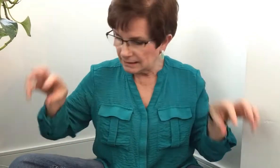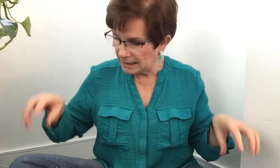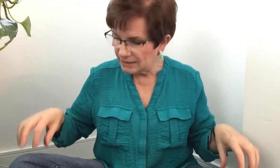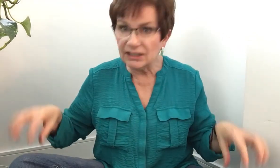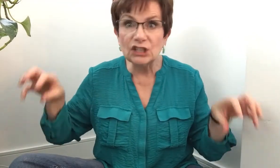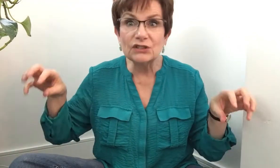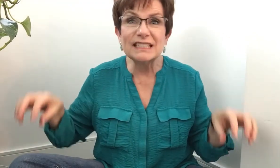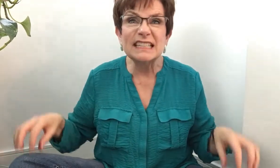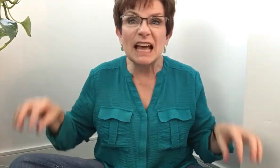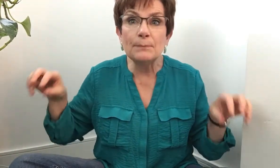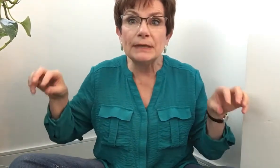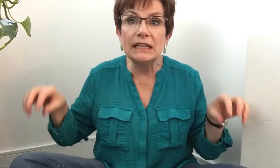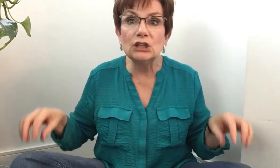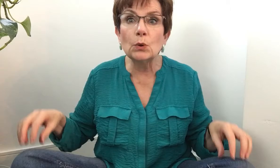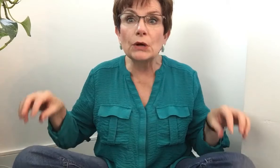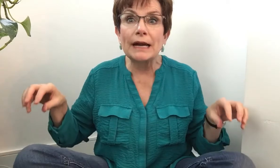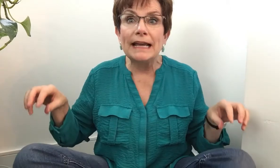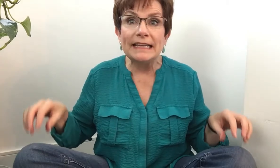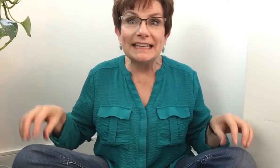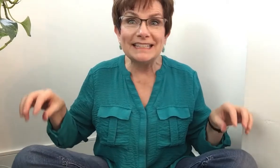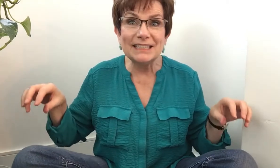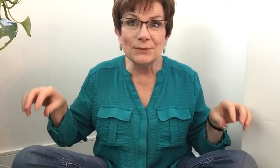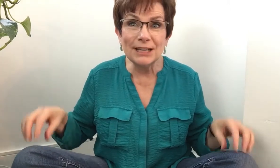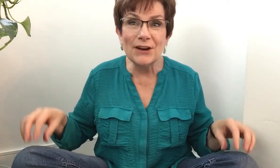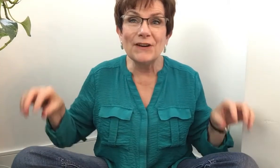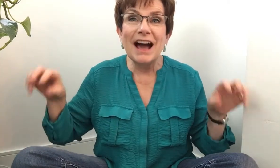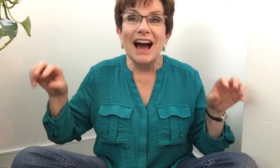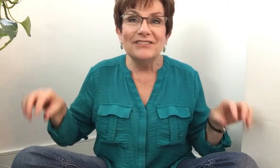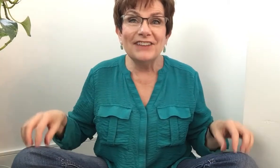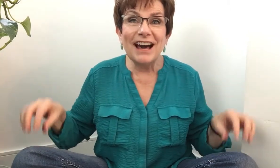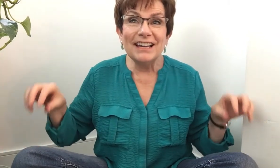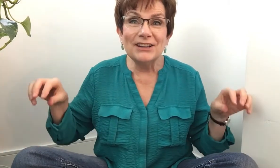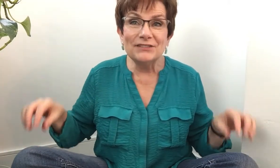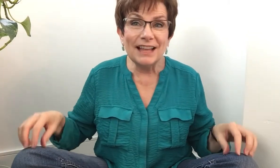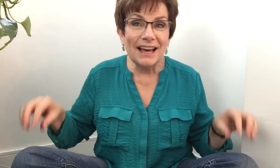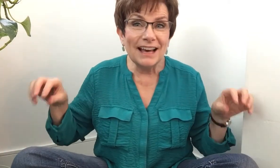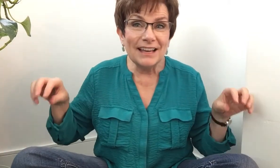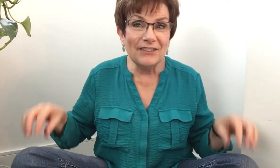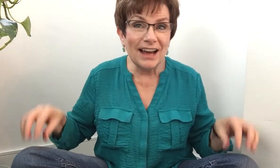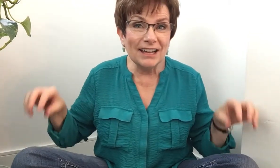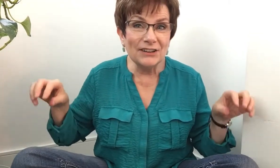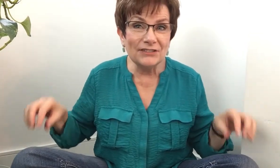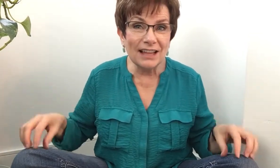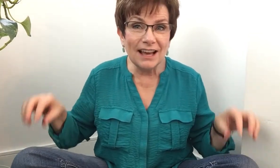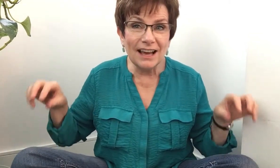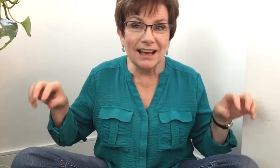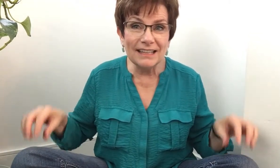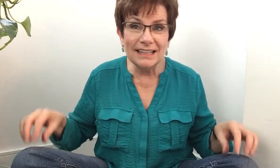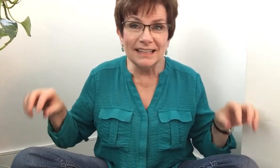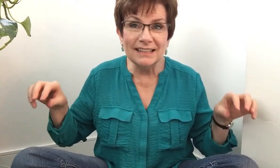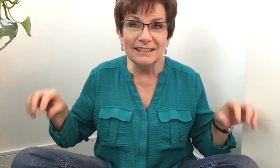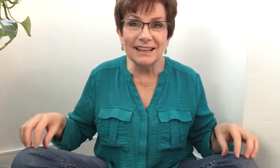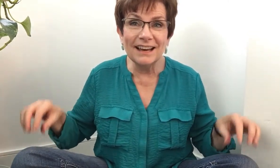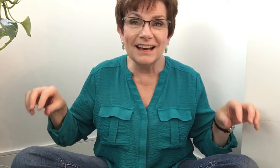light fingers, tapping your knees. Here we go. Firefly, firefly in the